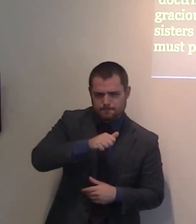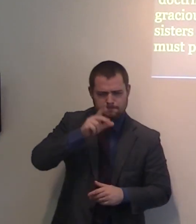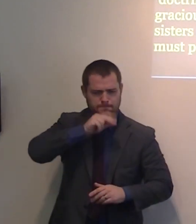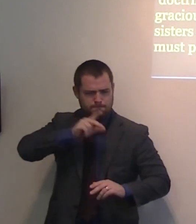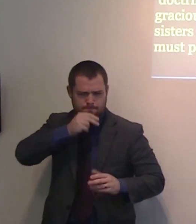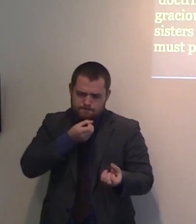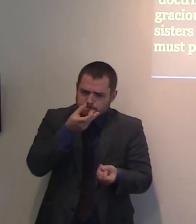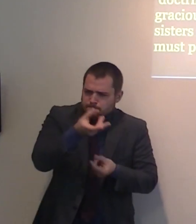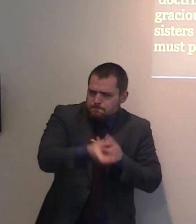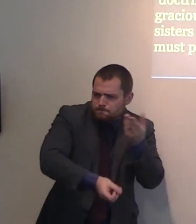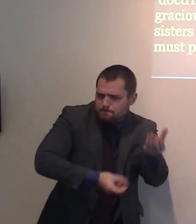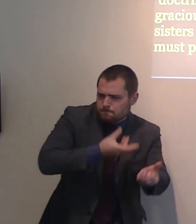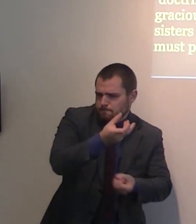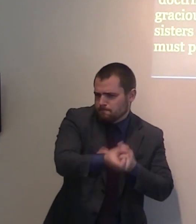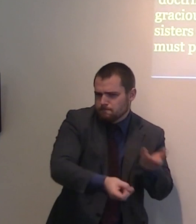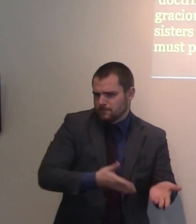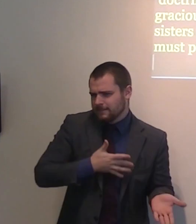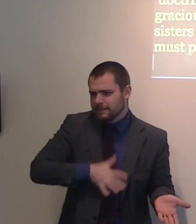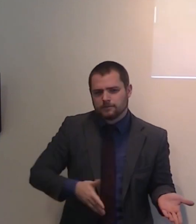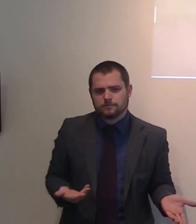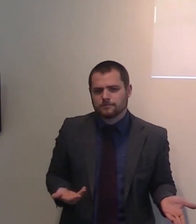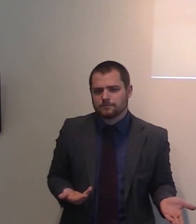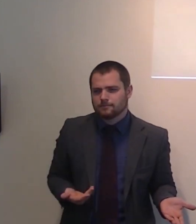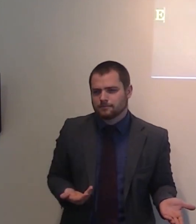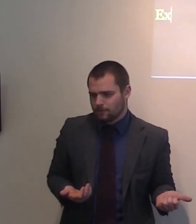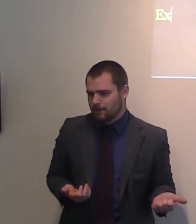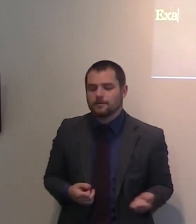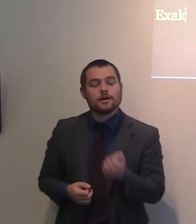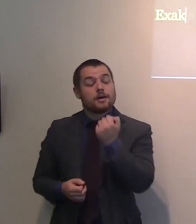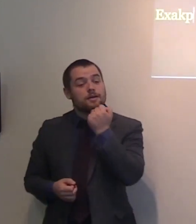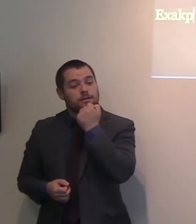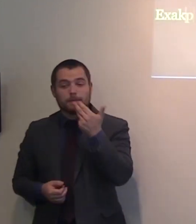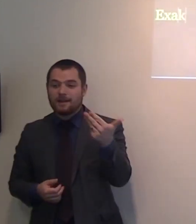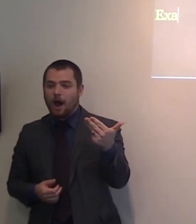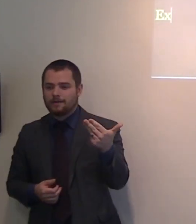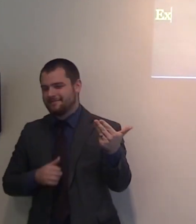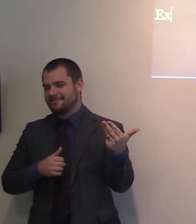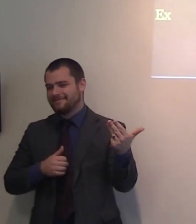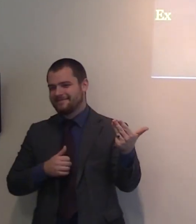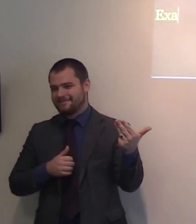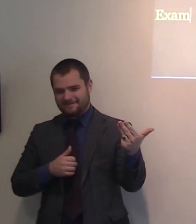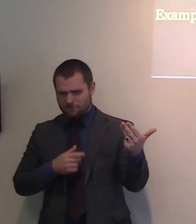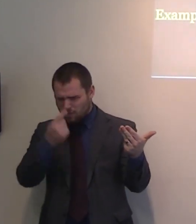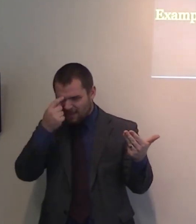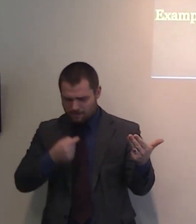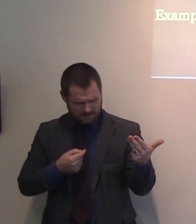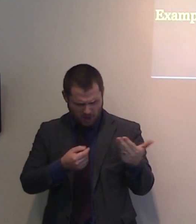mind. It's not the number which is important. I could have given 20. But it's each one pictures something the Lord